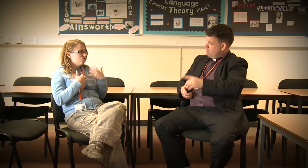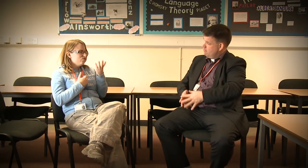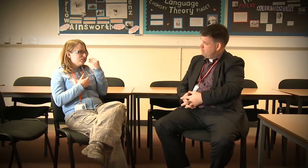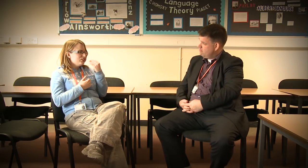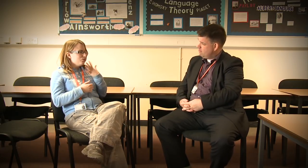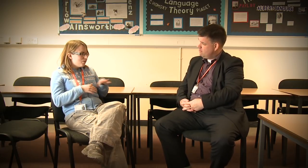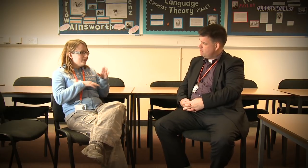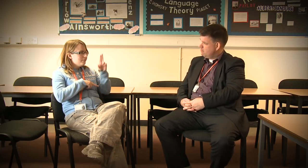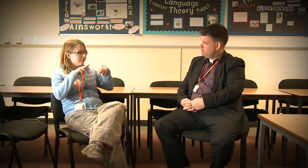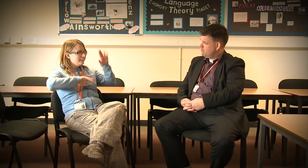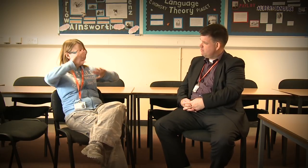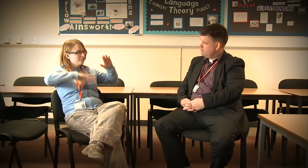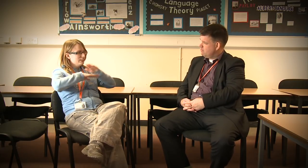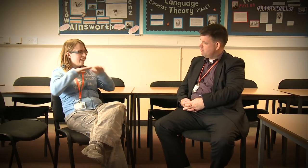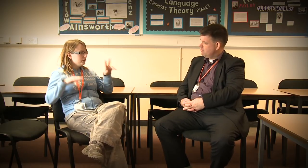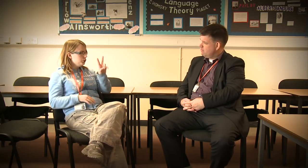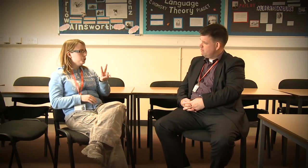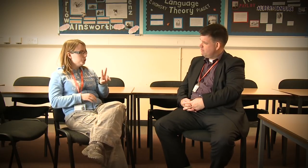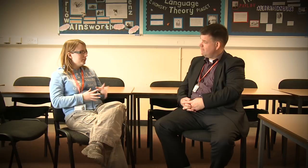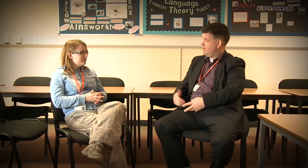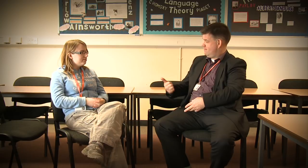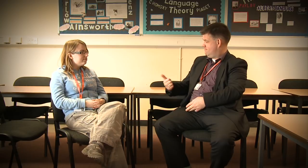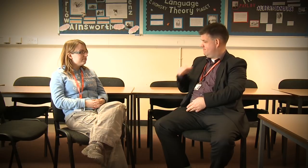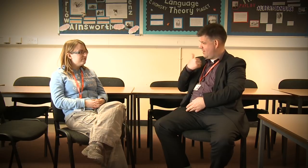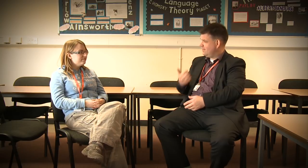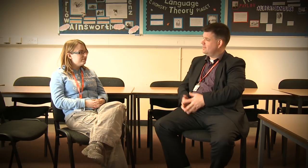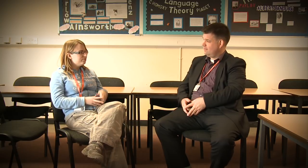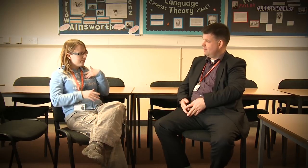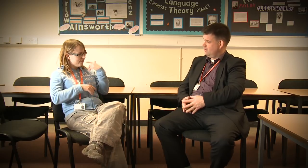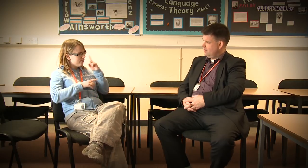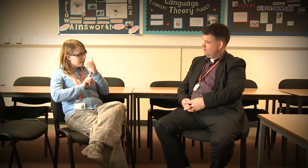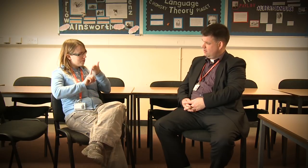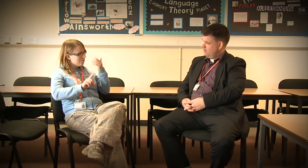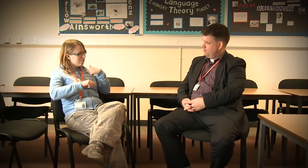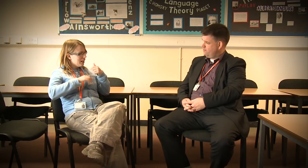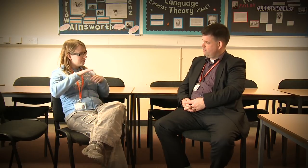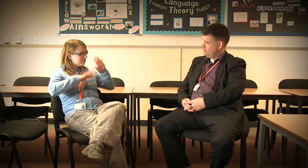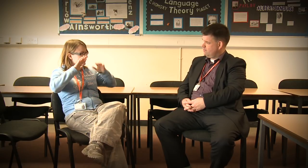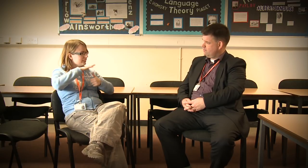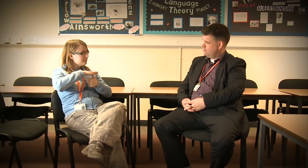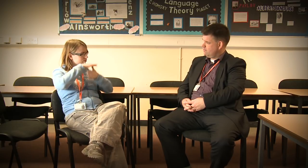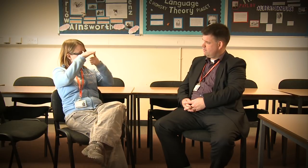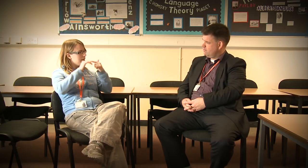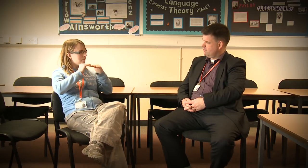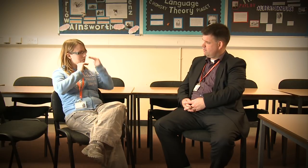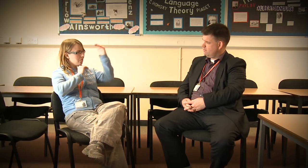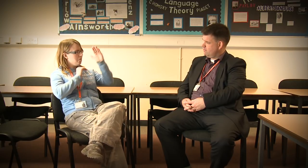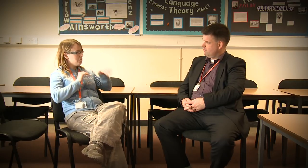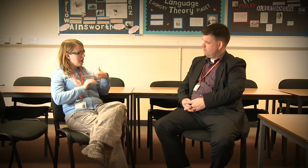I want to do level two painting and decorating. Great! My aim is to get a high standard in painting and decorating and see where it